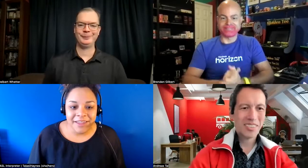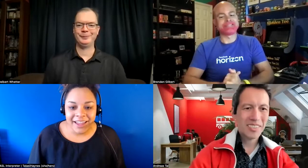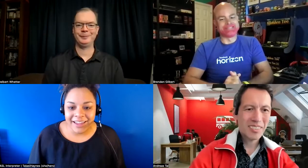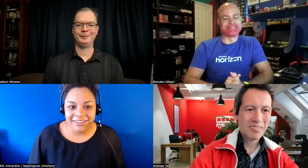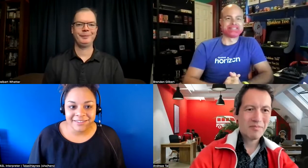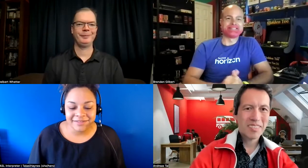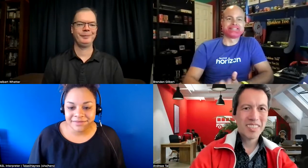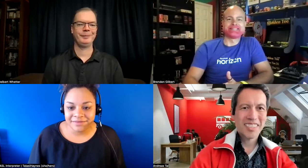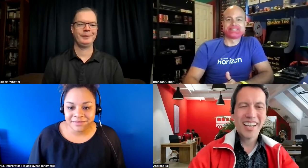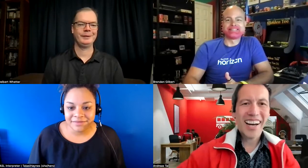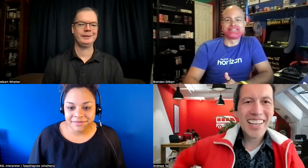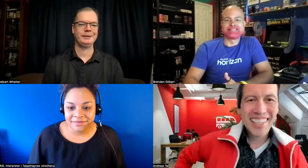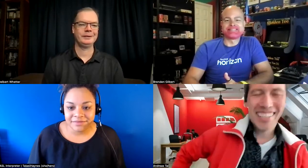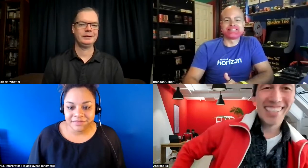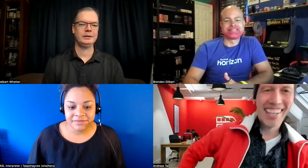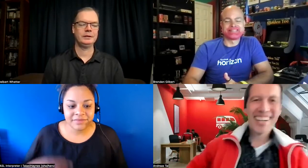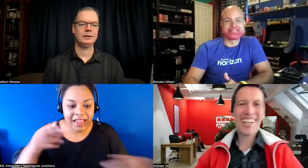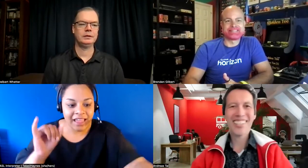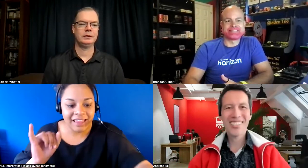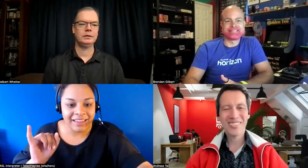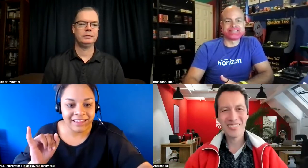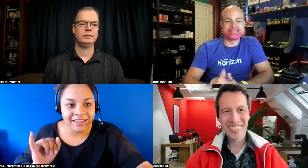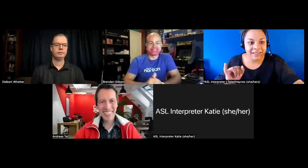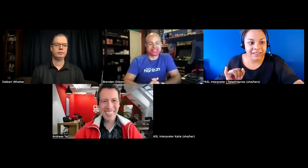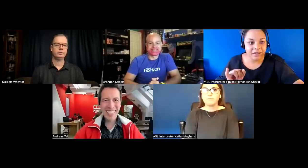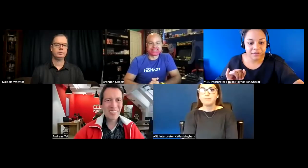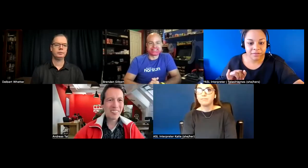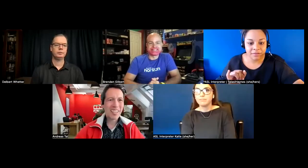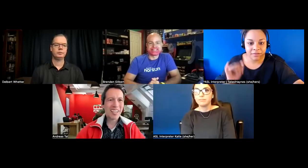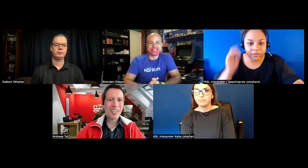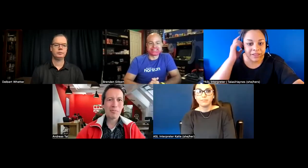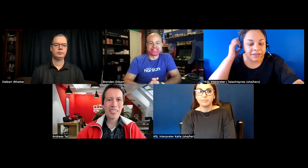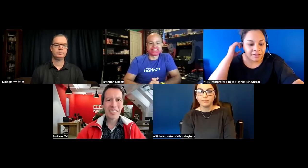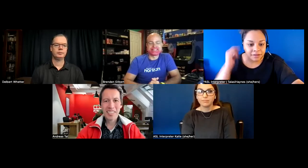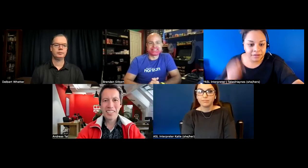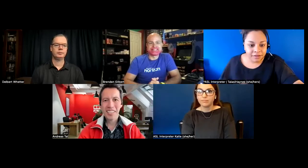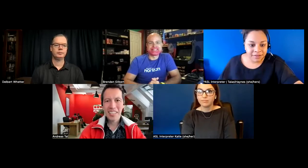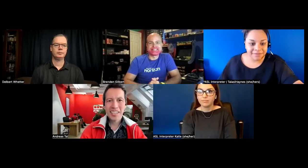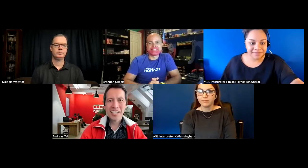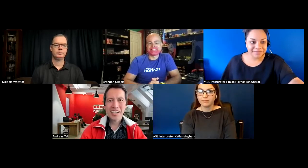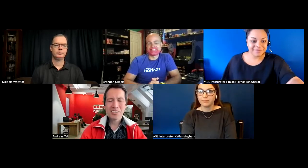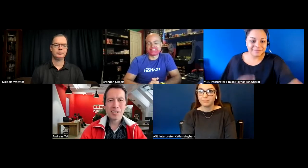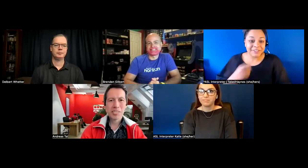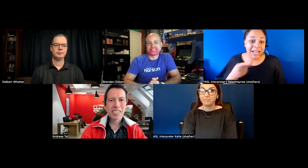hi hi hello hello hello brendan hello hello hello